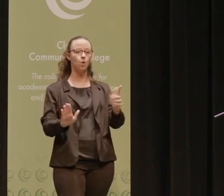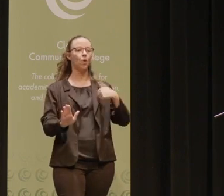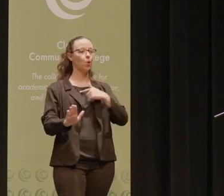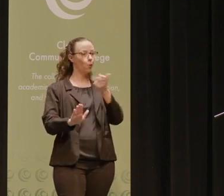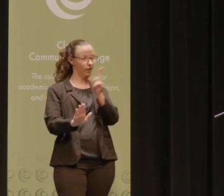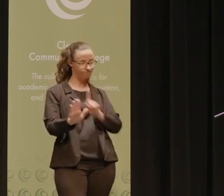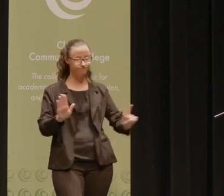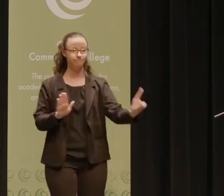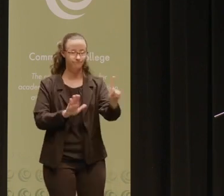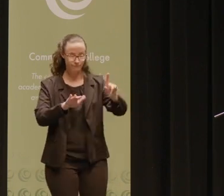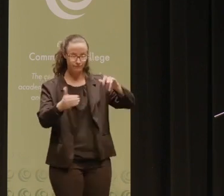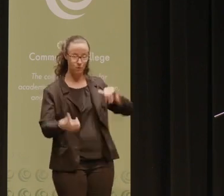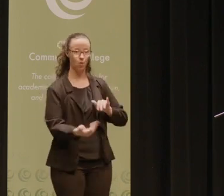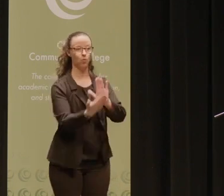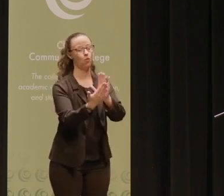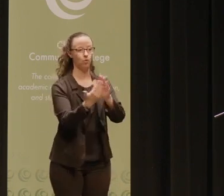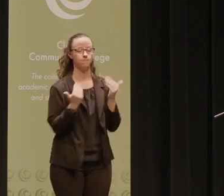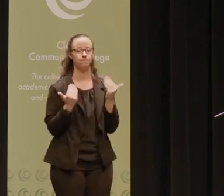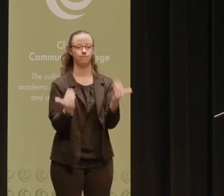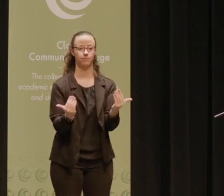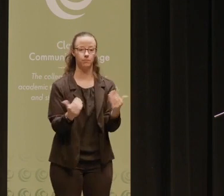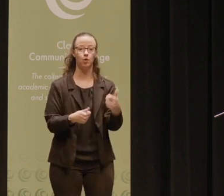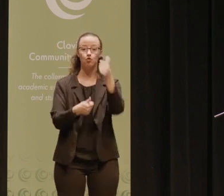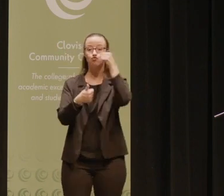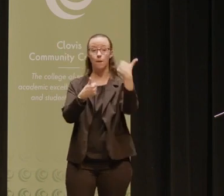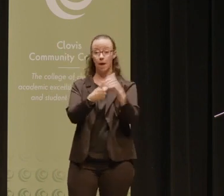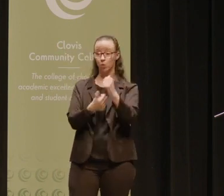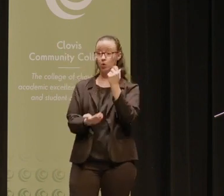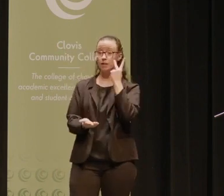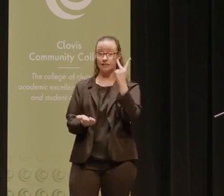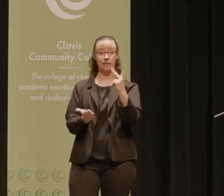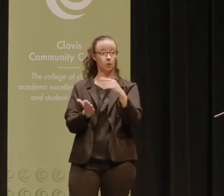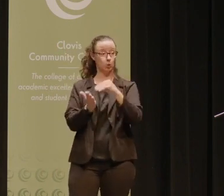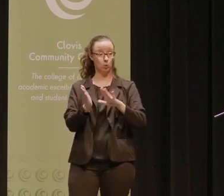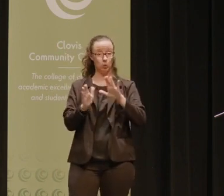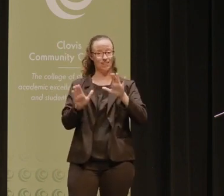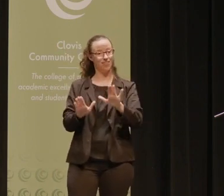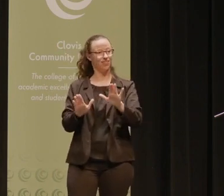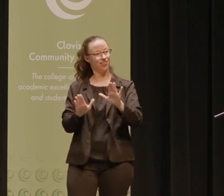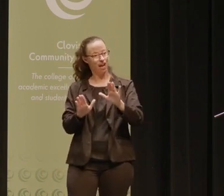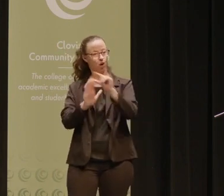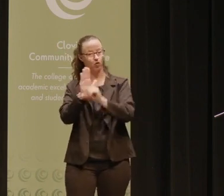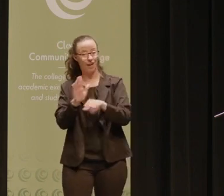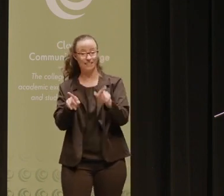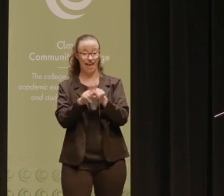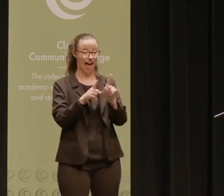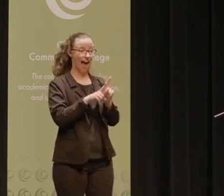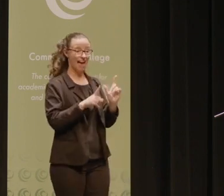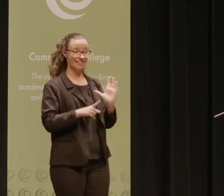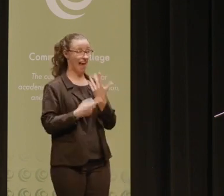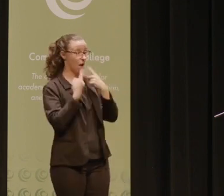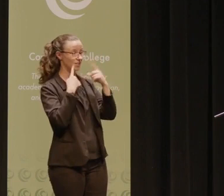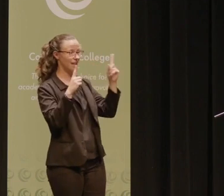Instead, we take a proactive approach to doing so. Remember, seeing students' performance as an indicator of our effectiveness as